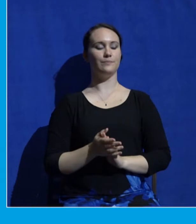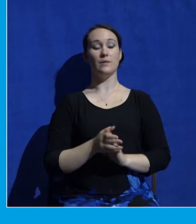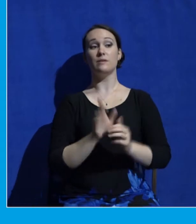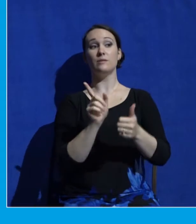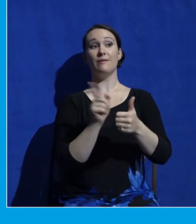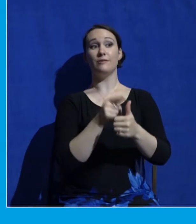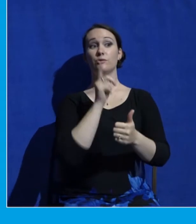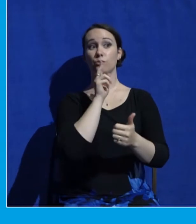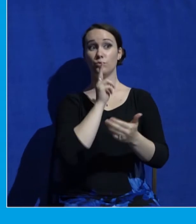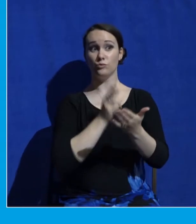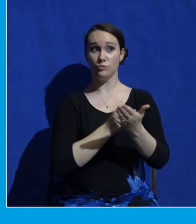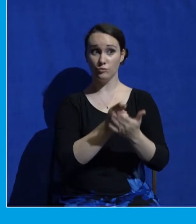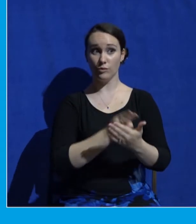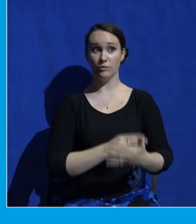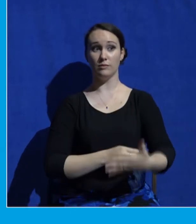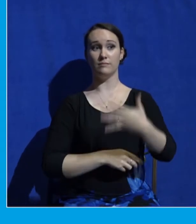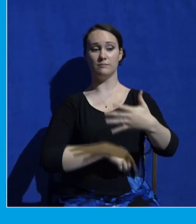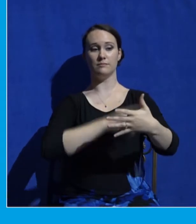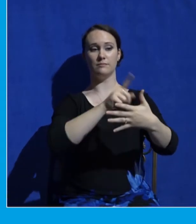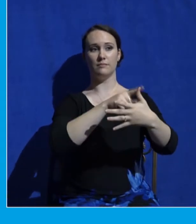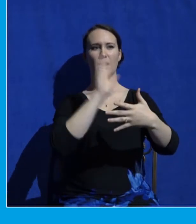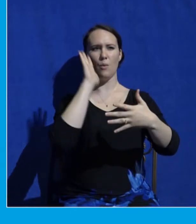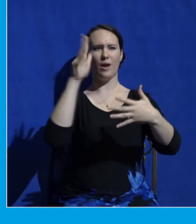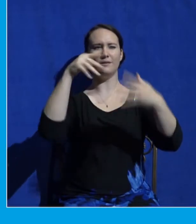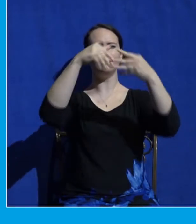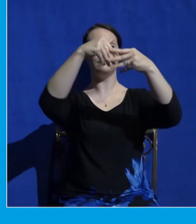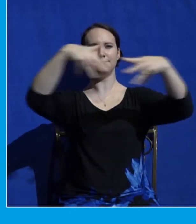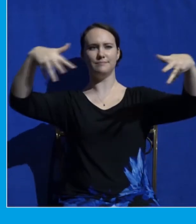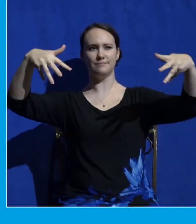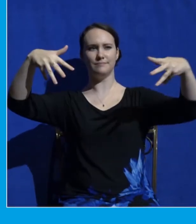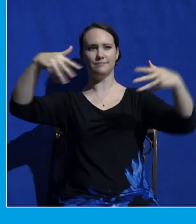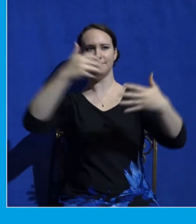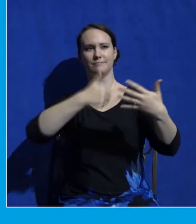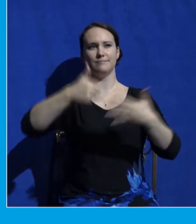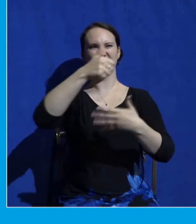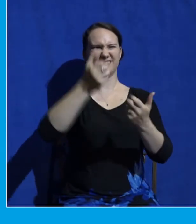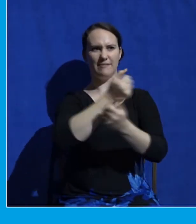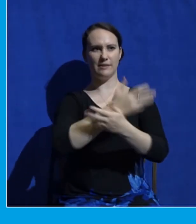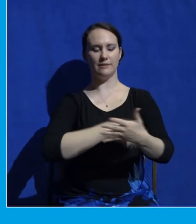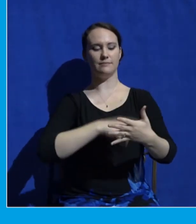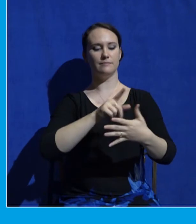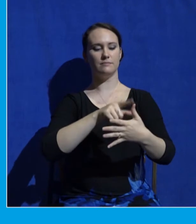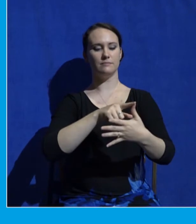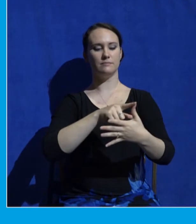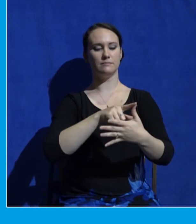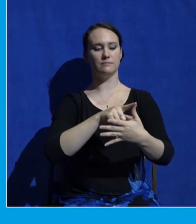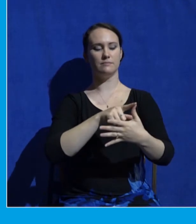screen that will kind of be the umbrella for all this. Once you see Jesus' true identity,